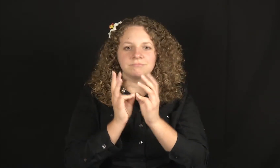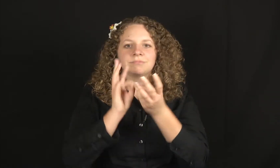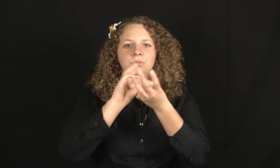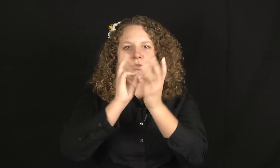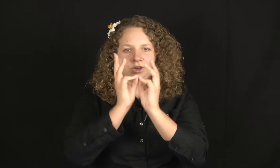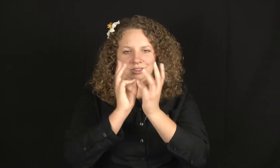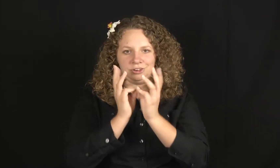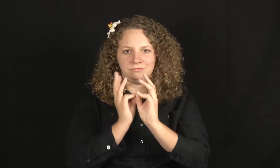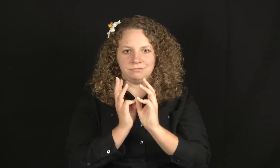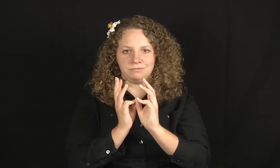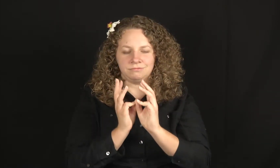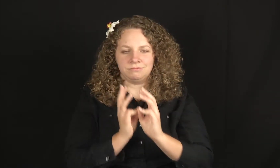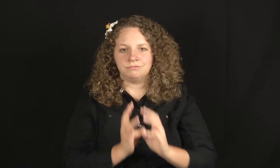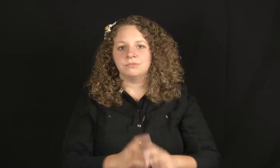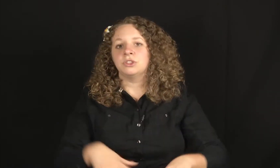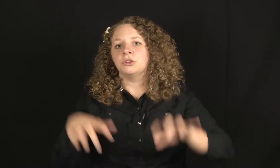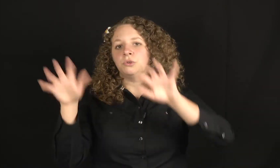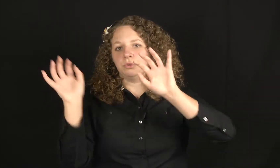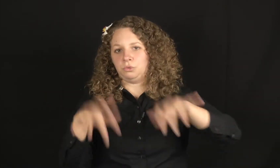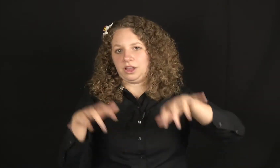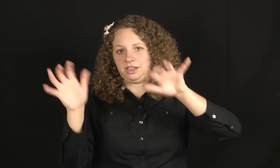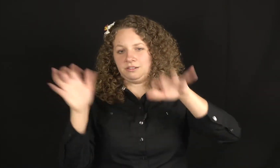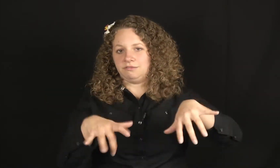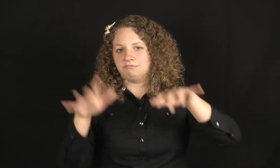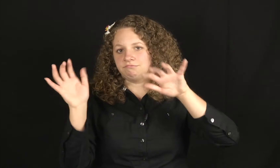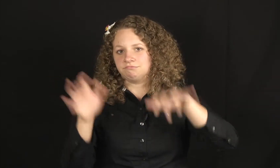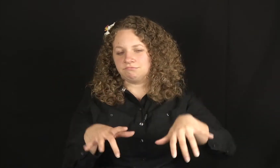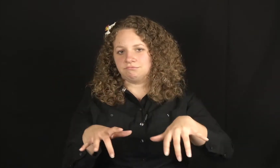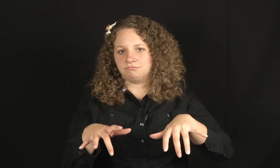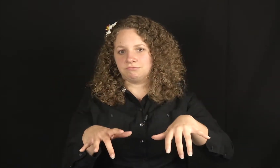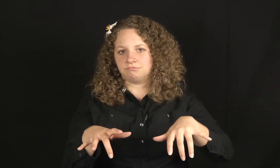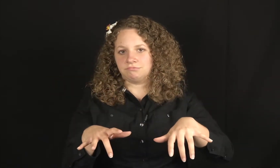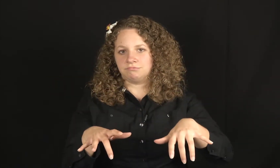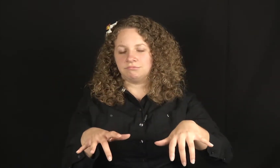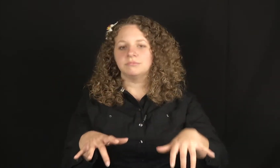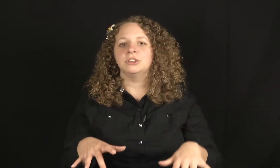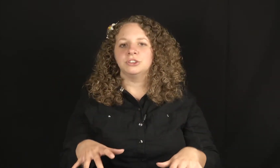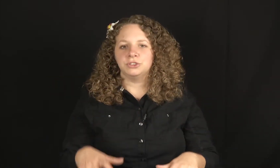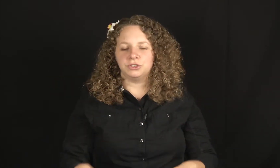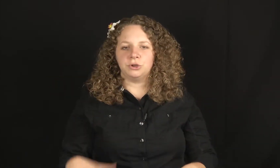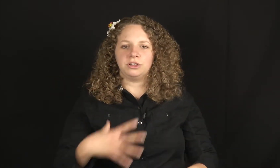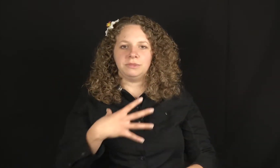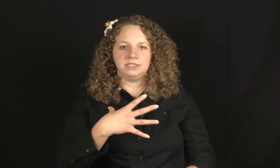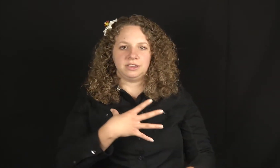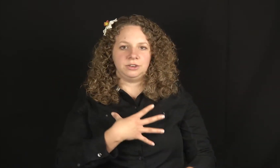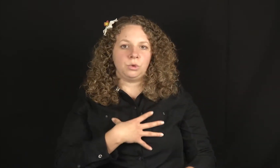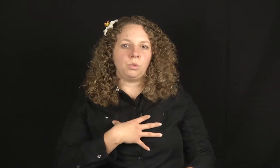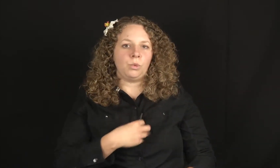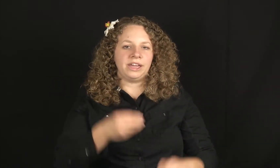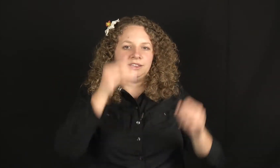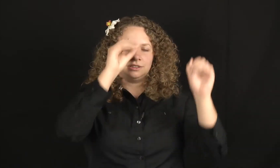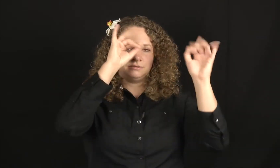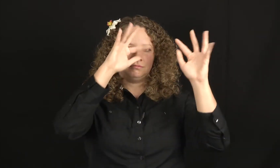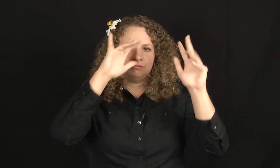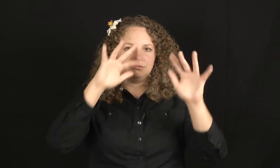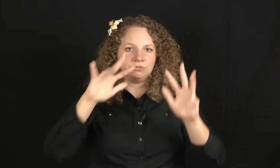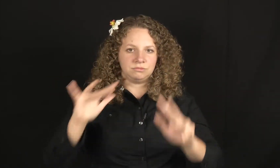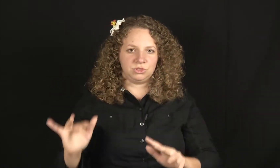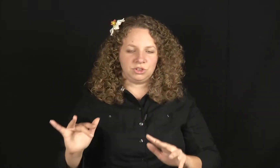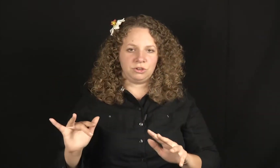Weather. Rain. Snow can be signed white, snow,